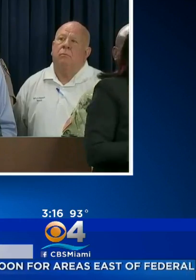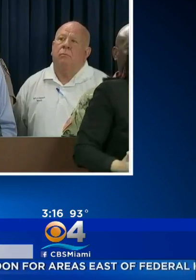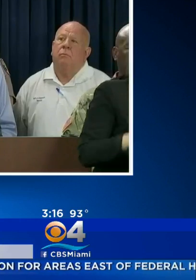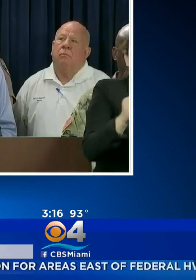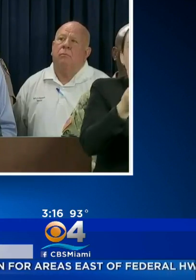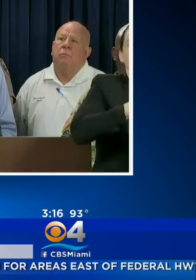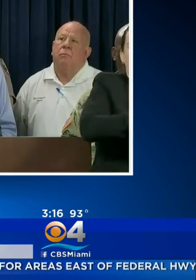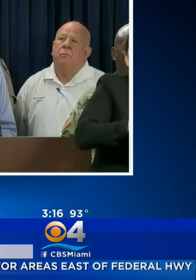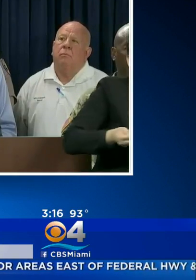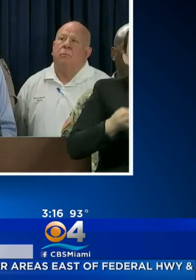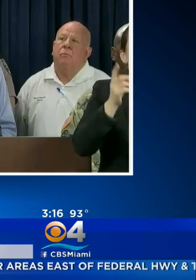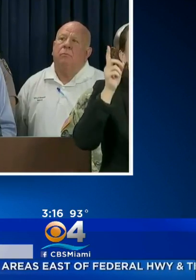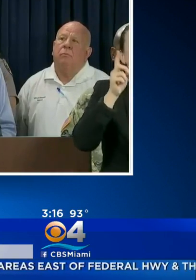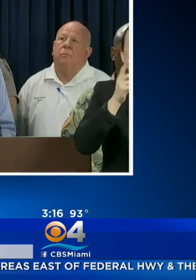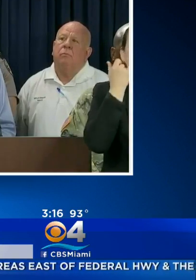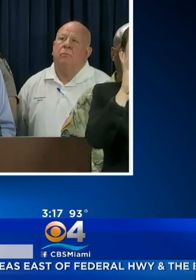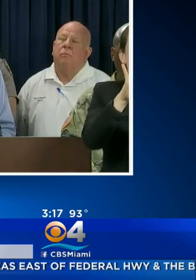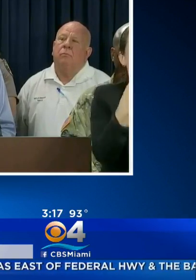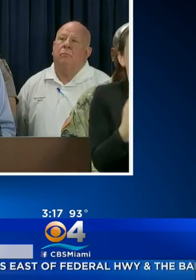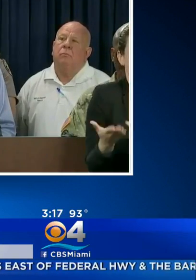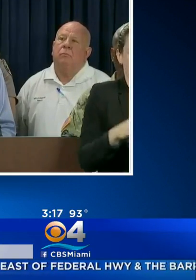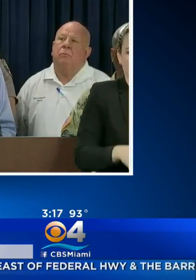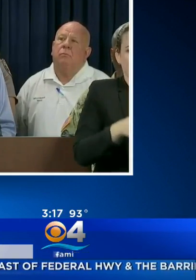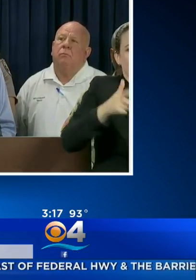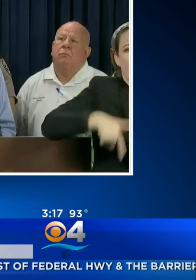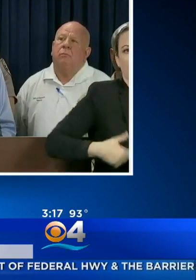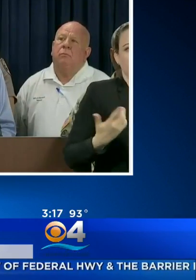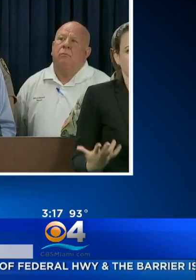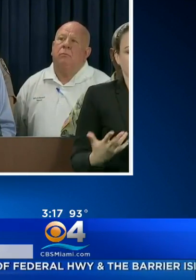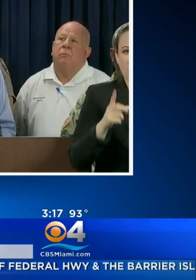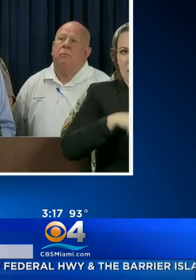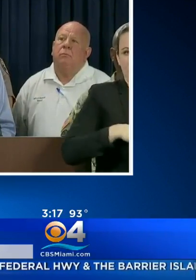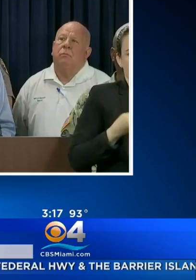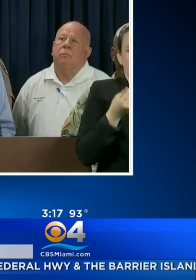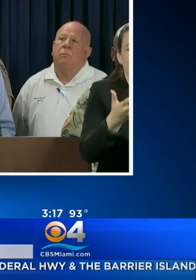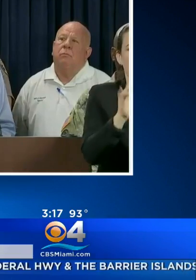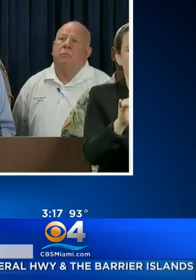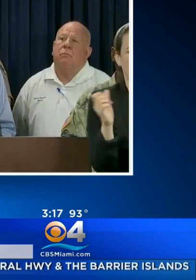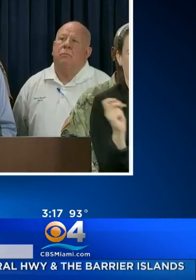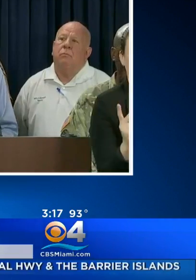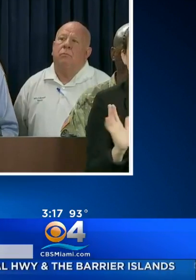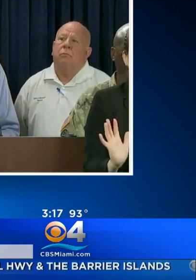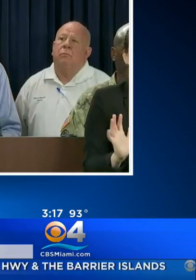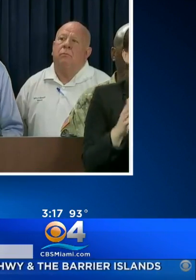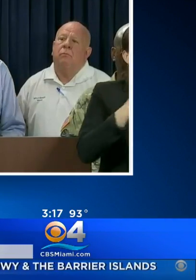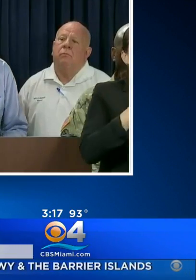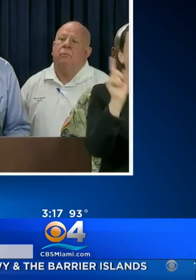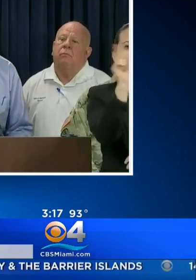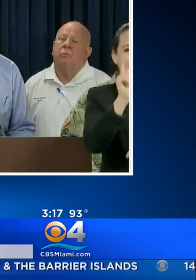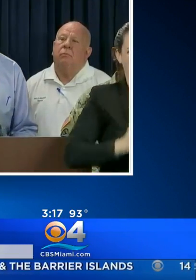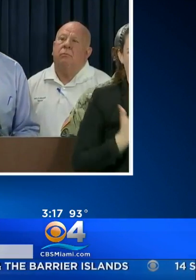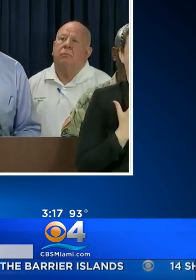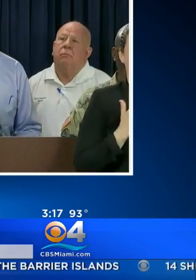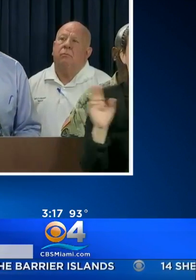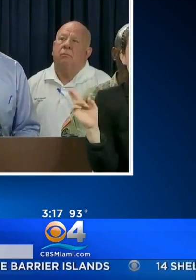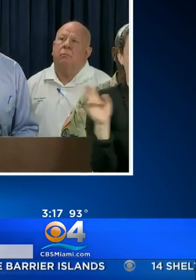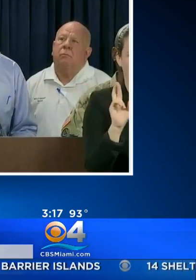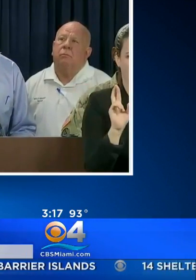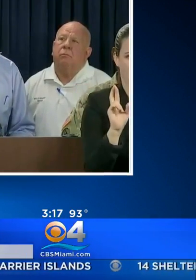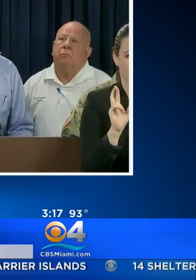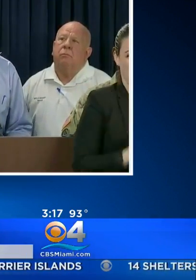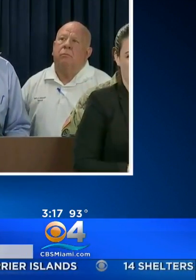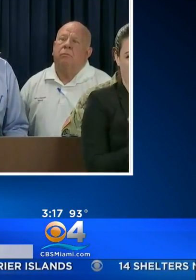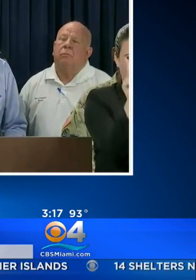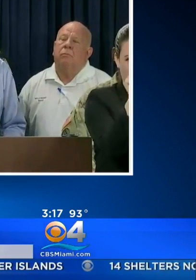CAN'T REBUILD YOUR LIFE AND WE CAN'T RECREATE YOUR FAMILY. REGARDLESS OF WHICH COAST YOU LIVE ON, BE PREPARED TO EVACUATE. THE STORM CAN